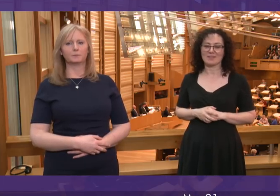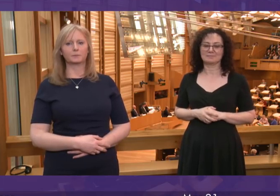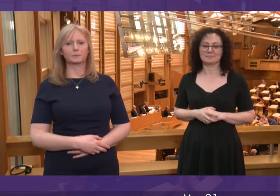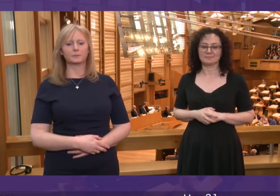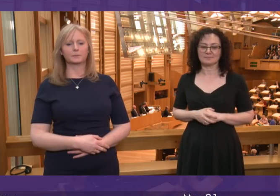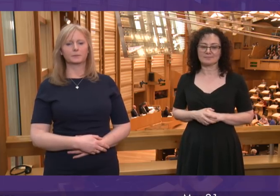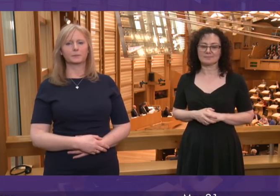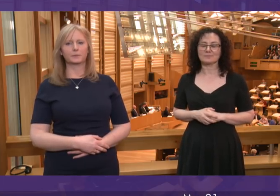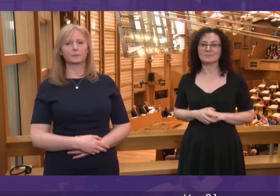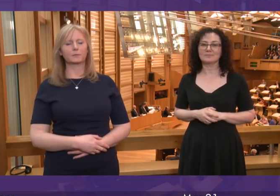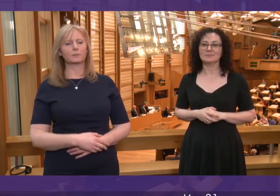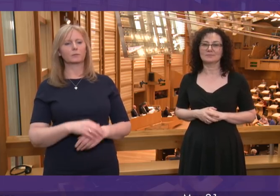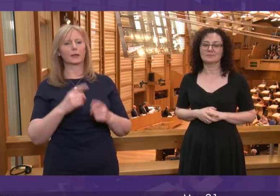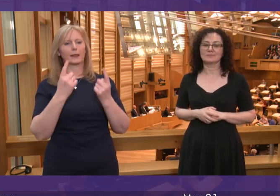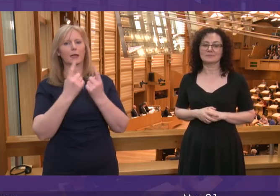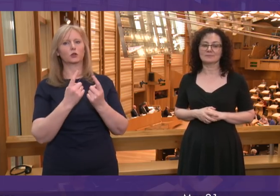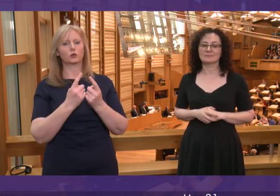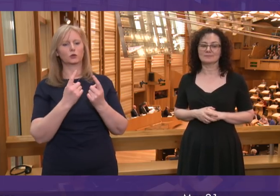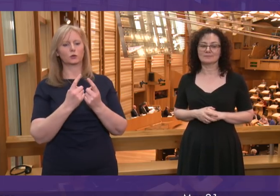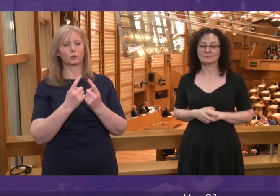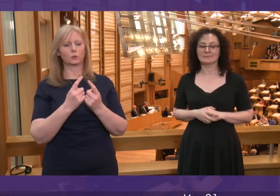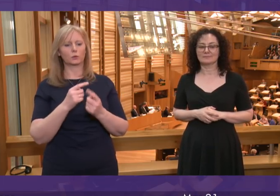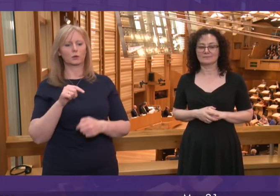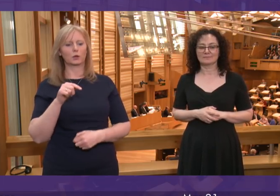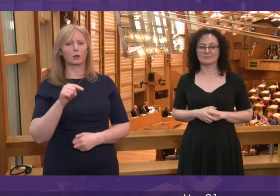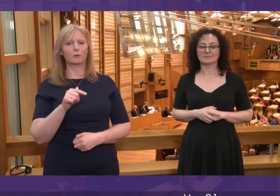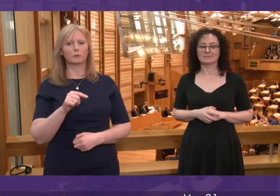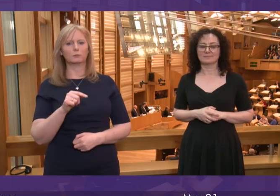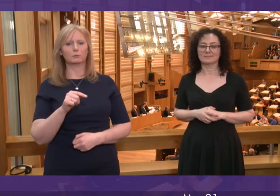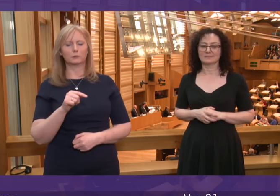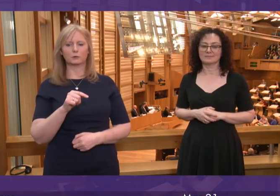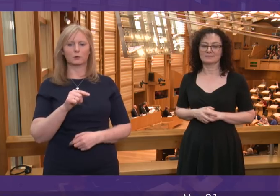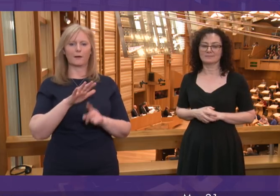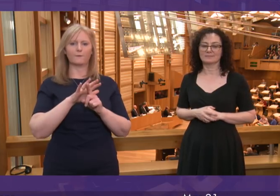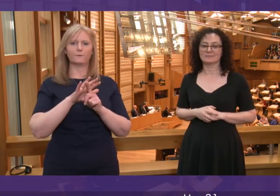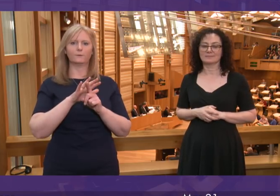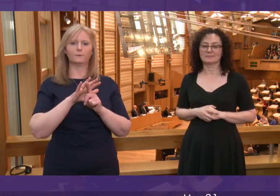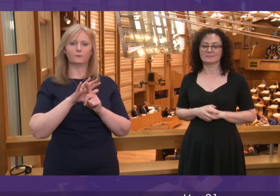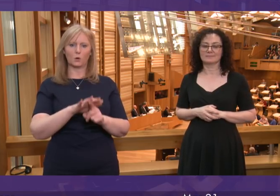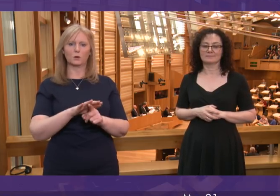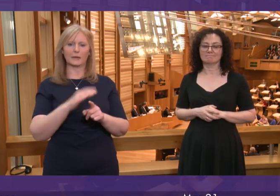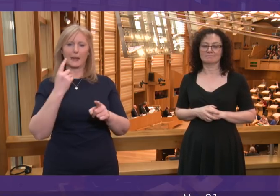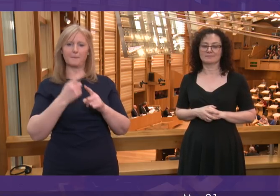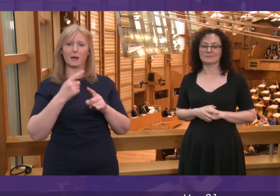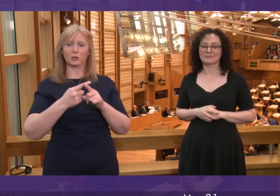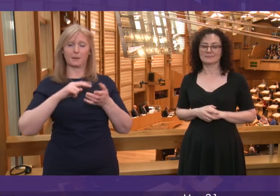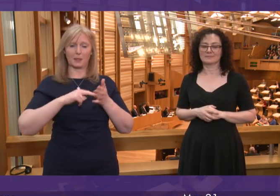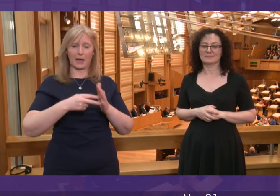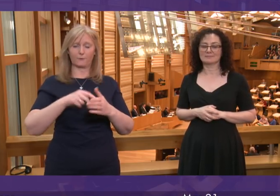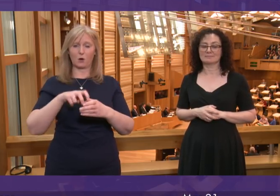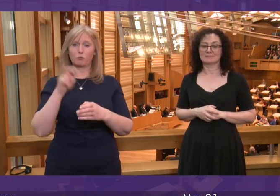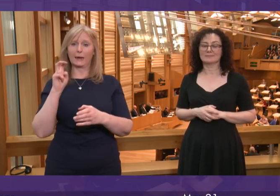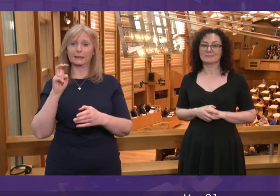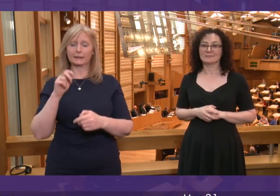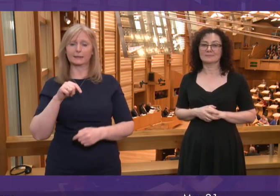On the issue of Yellowhammer, which of course is the emergency planning for a no-deal Brexit, Brexit, I do